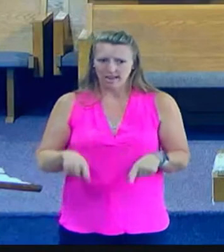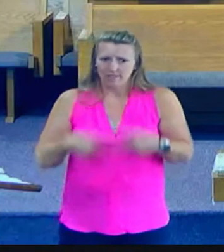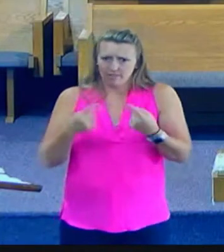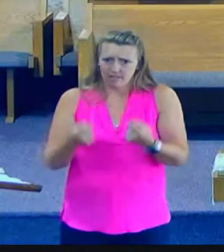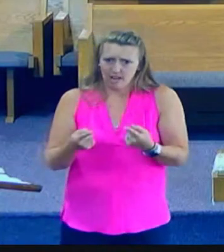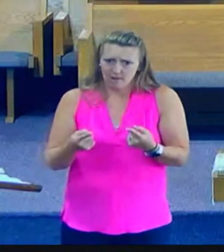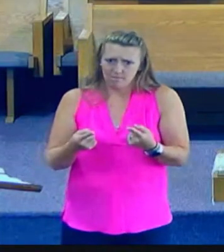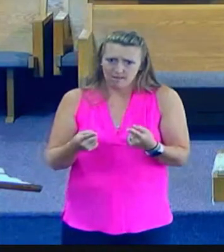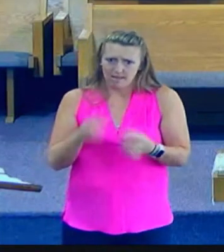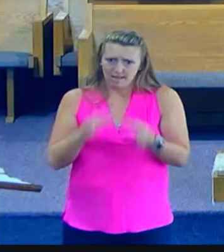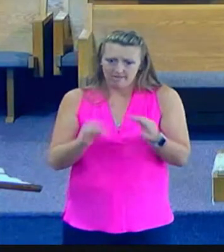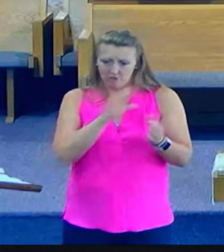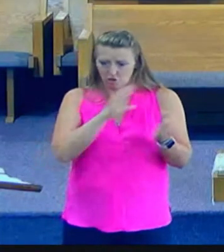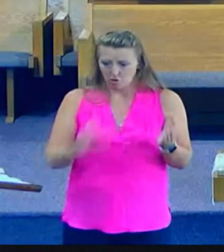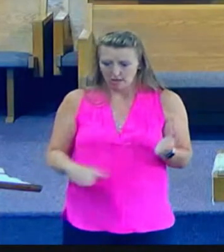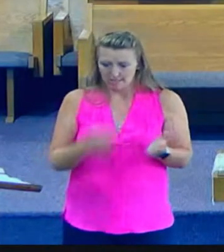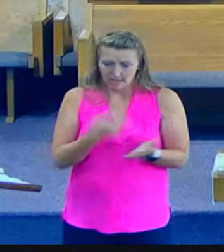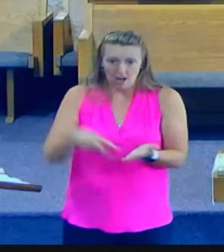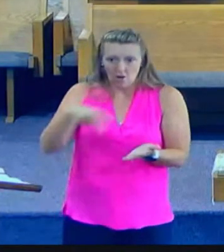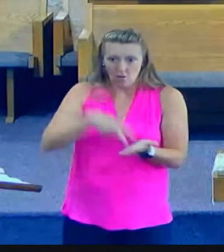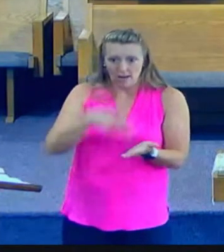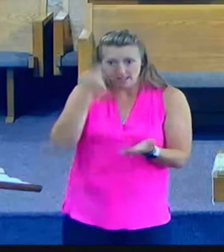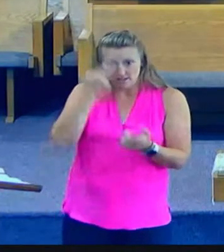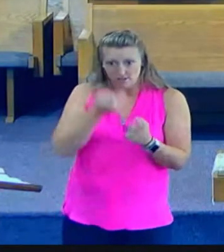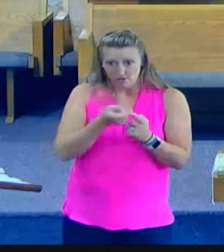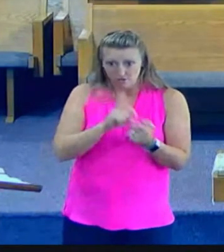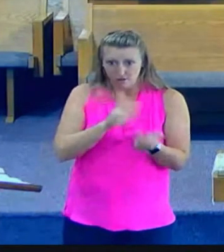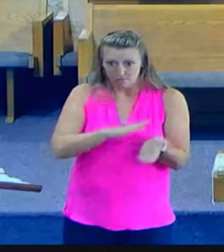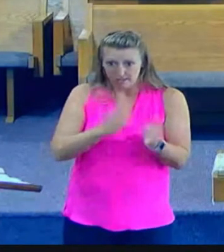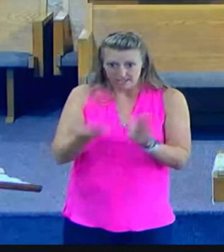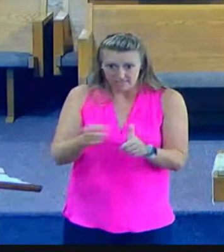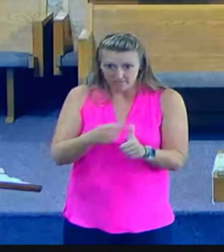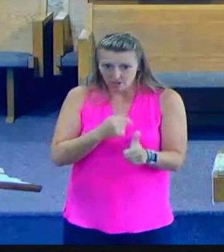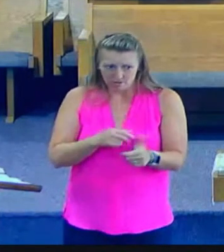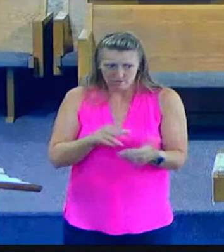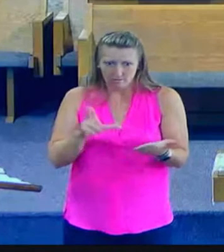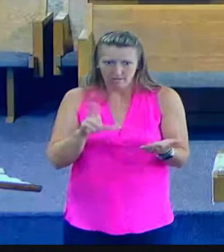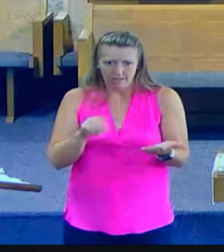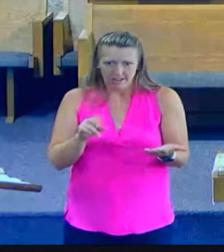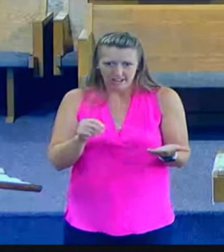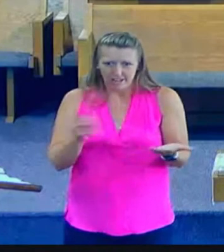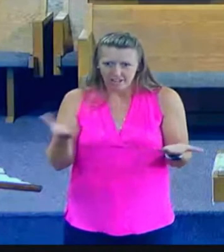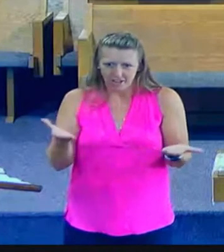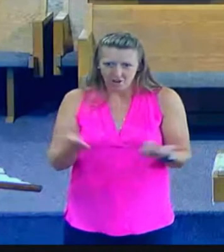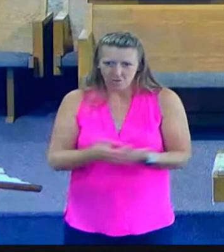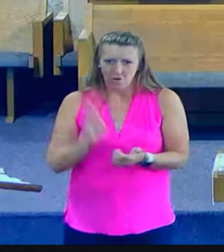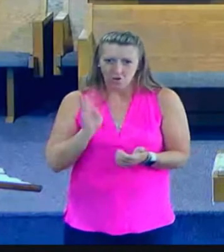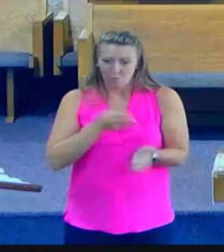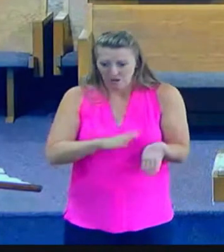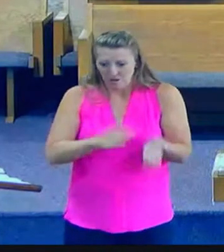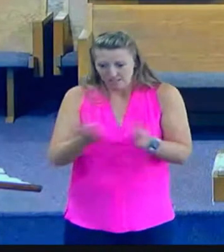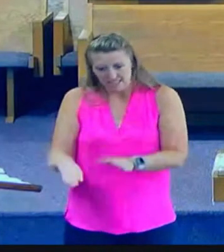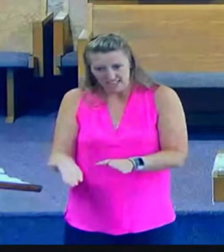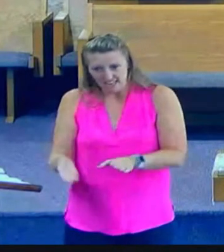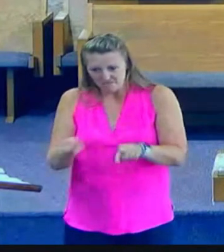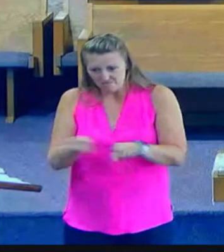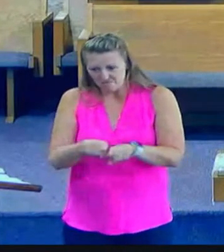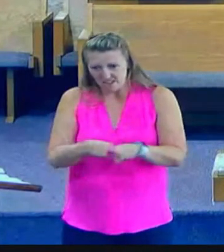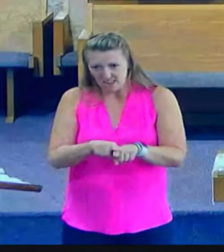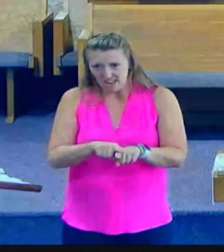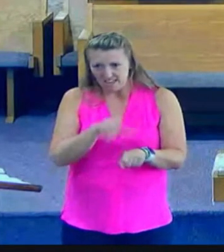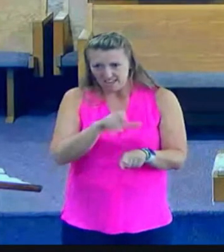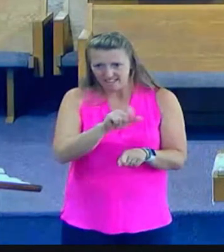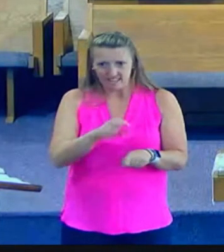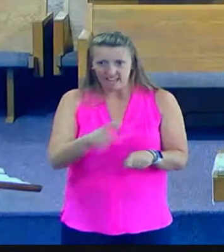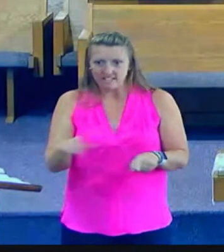Absolutely not. And so it is with salvation. We're just as dead as Lazarus. We're just as dead as